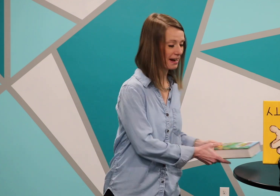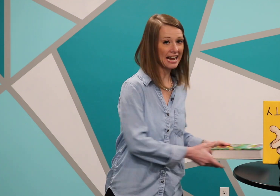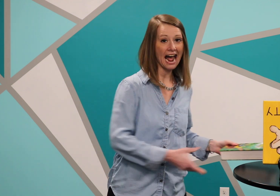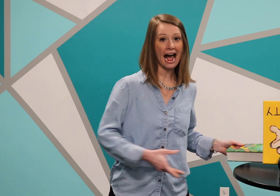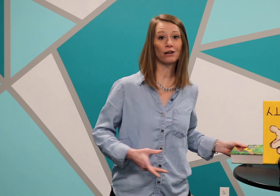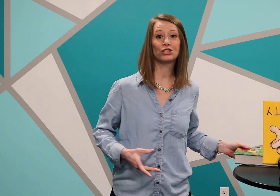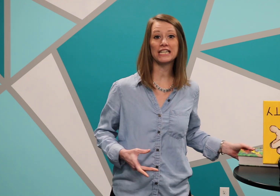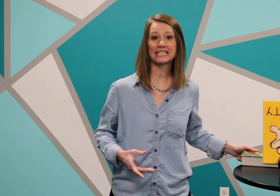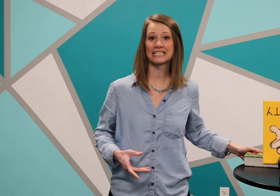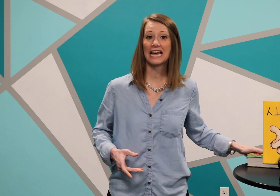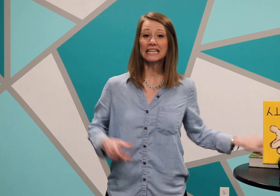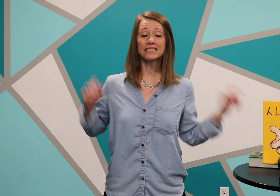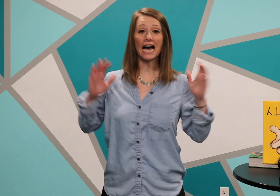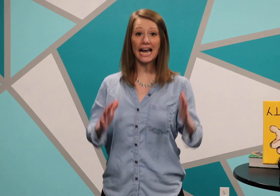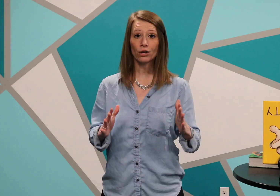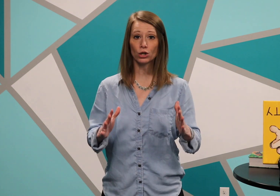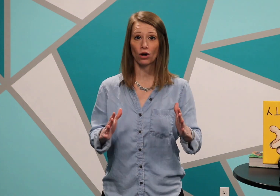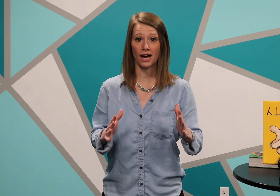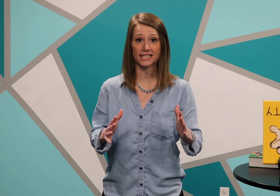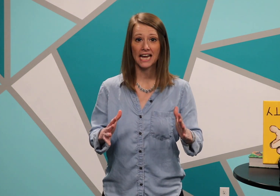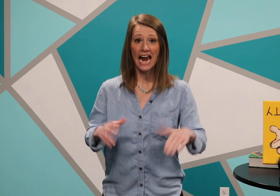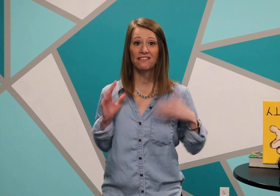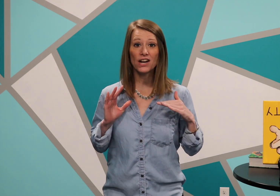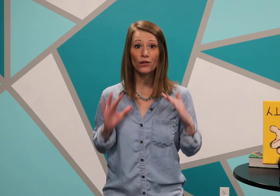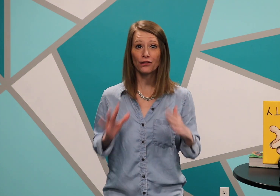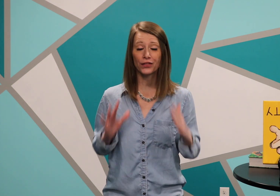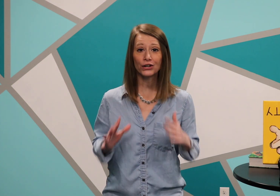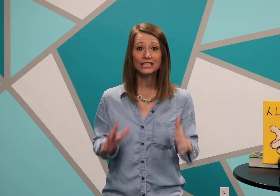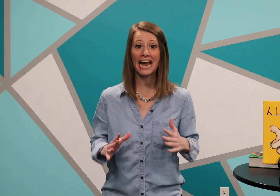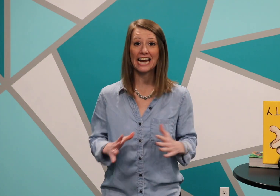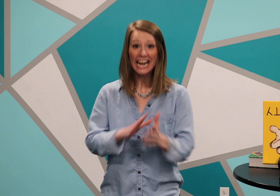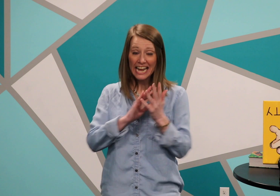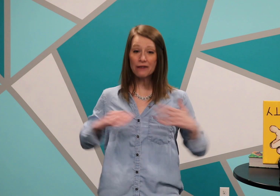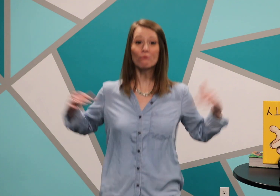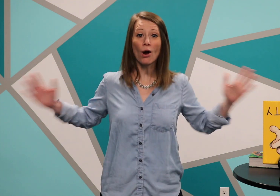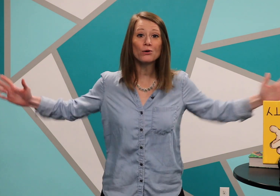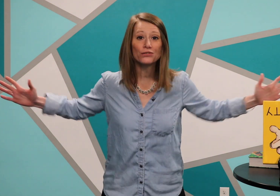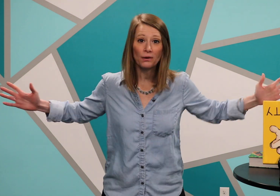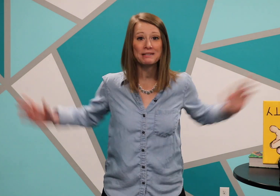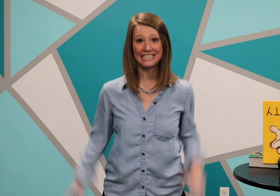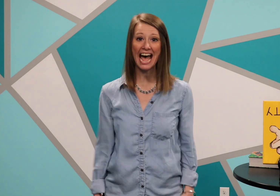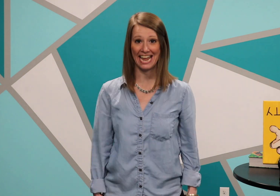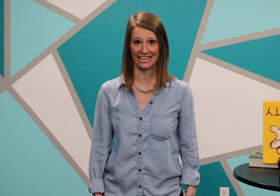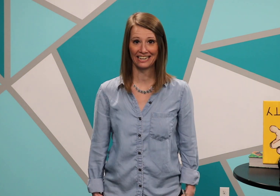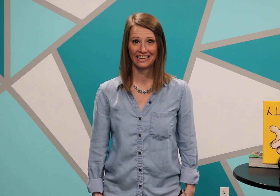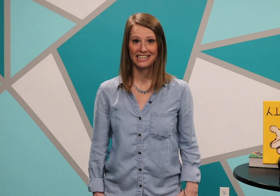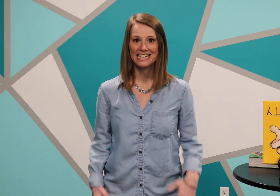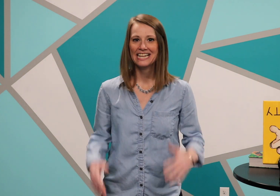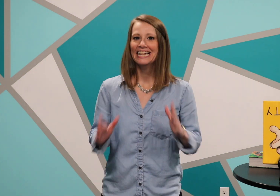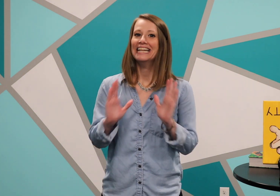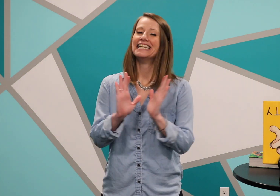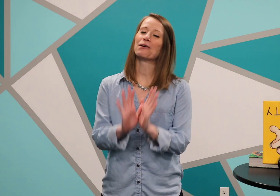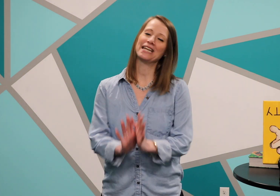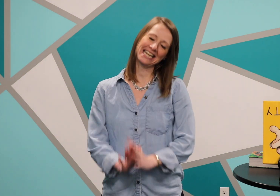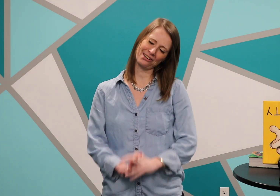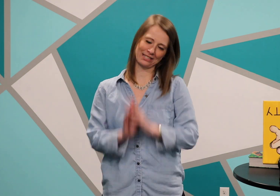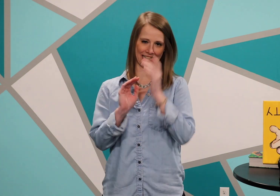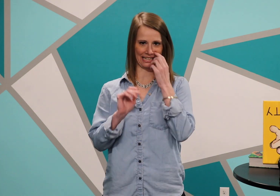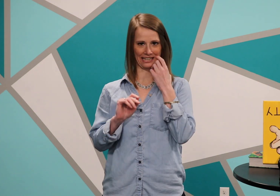how Jesus died on the cross and then on the third day he rose from the dead. Now here's the thing.